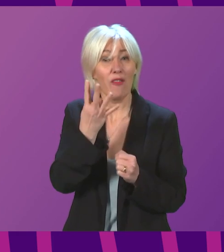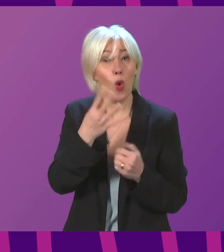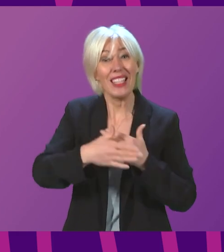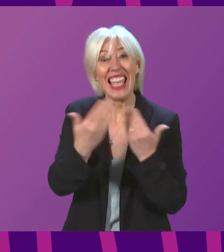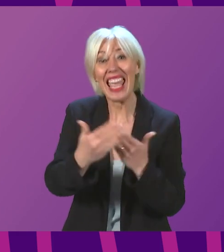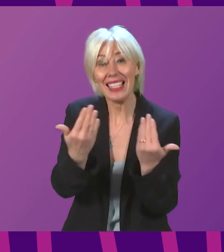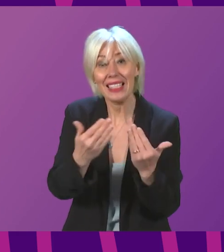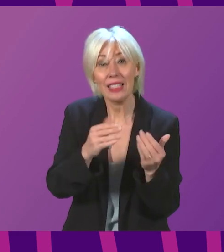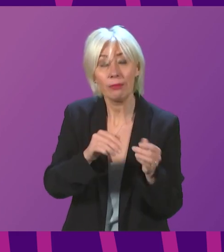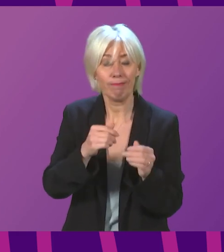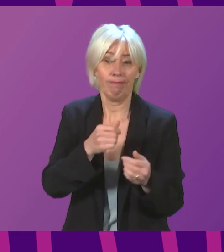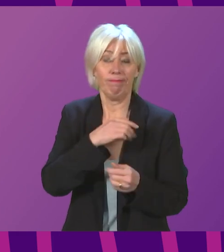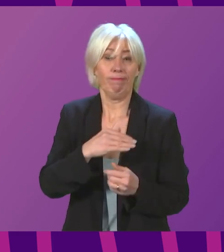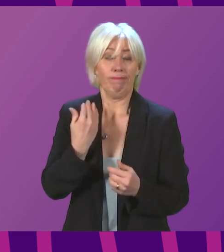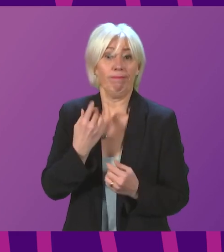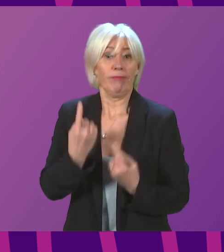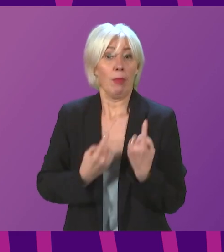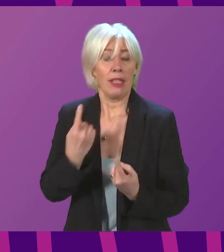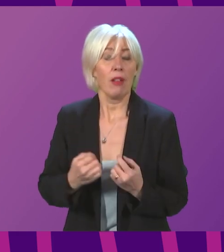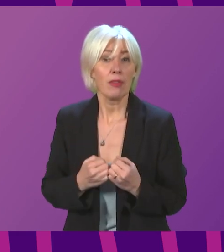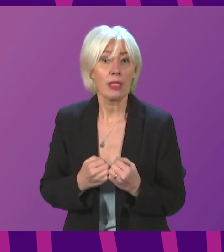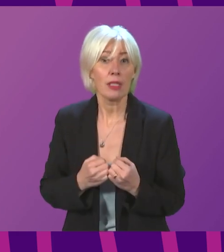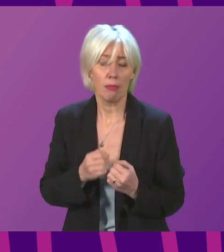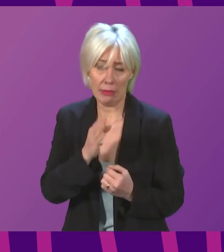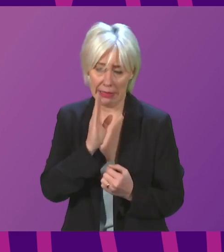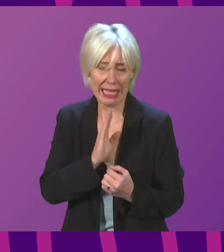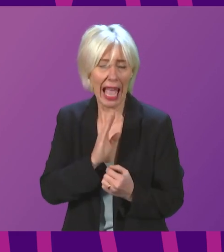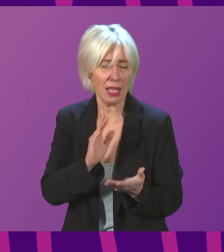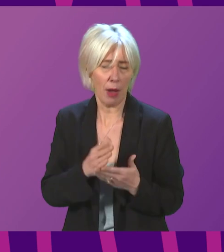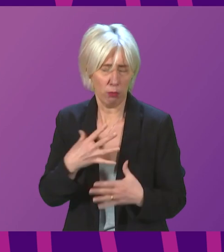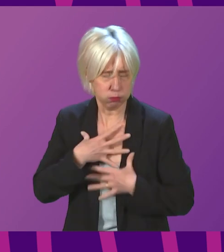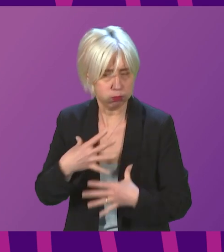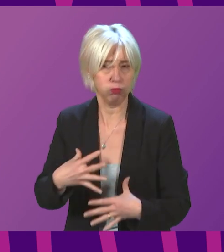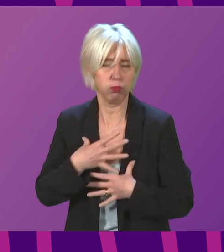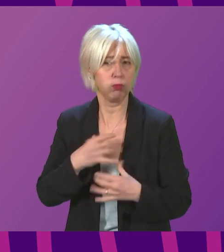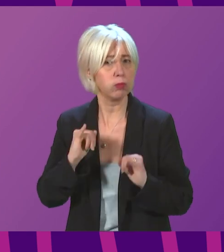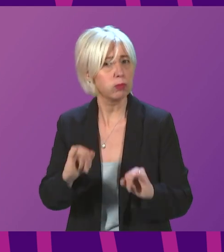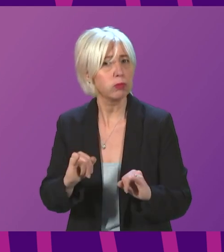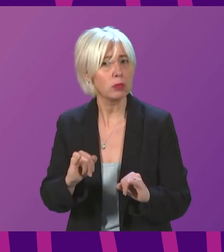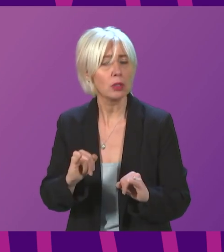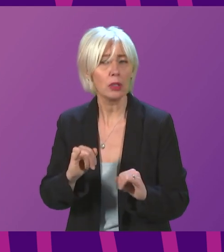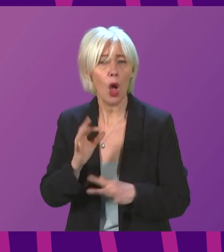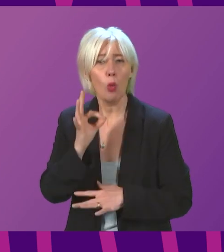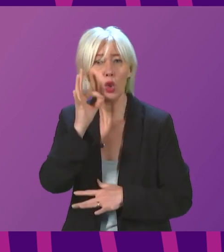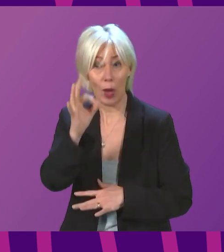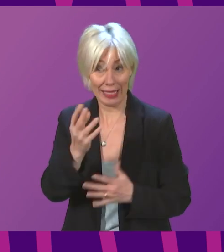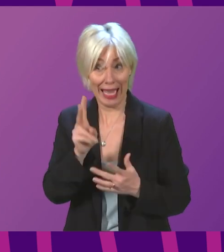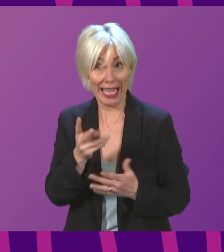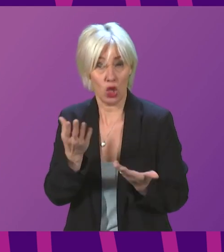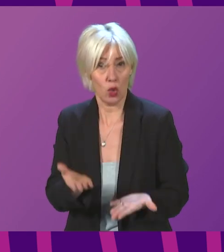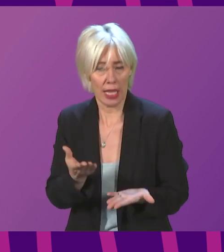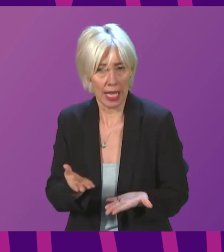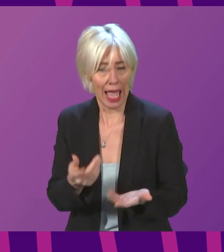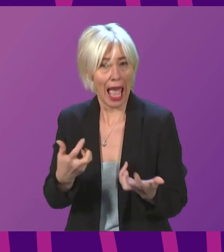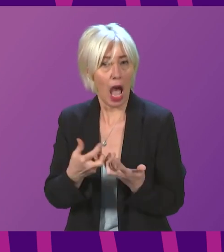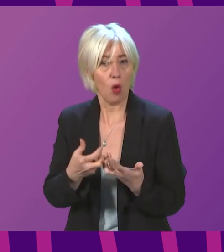These statistics are not just sad, they are shocking, First Minister. So can I ask today what I asked back then in our efforts to